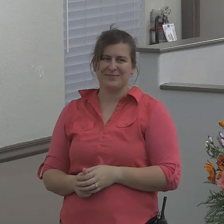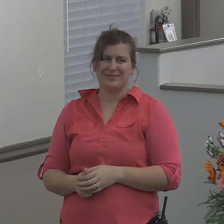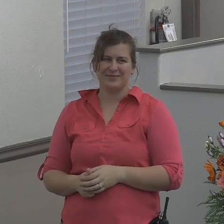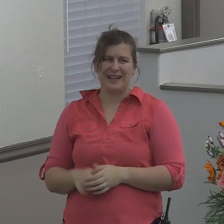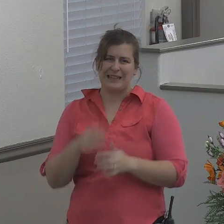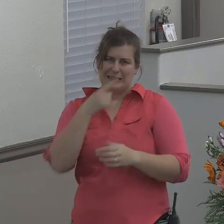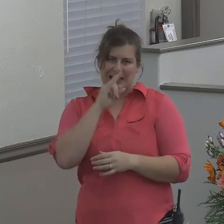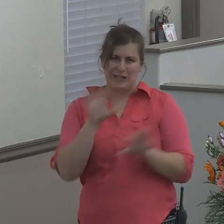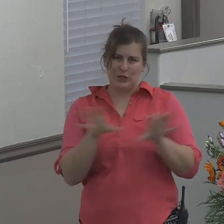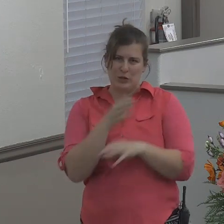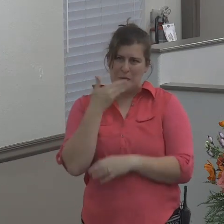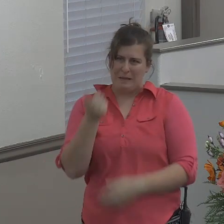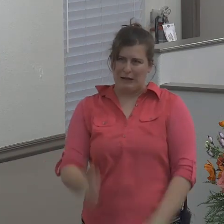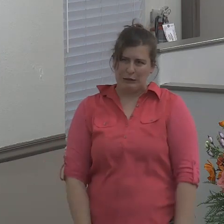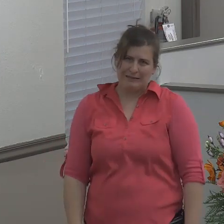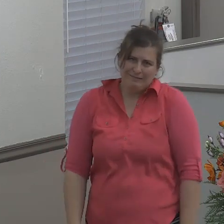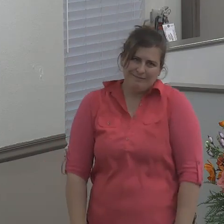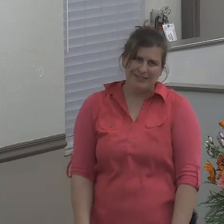better.